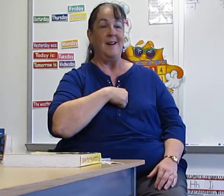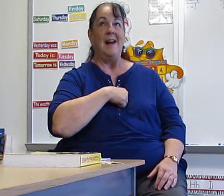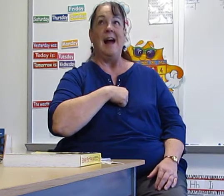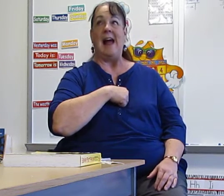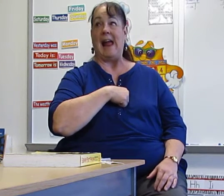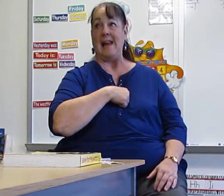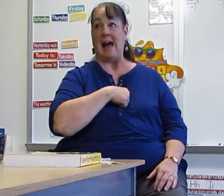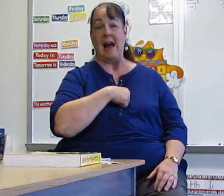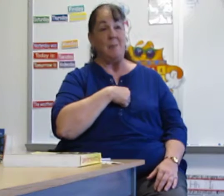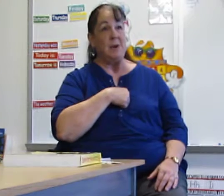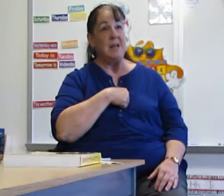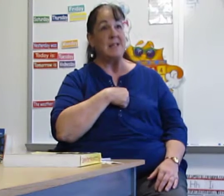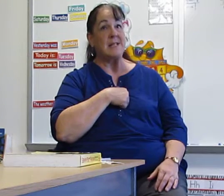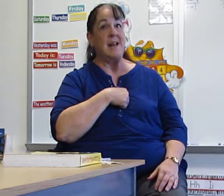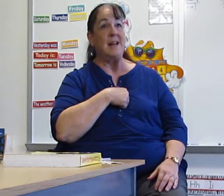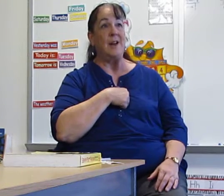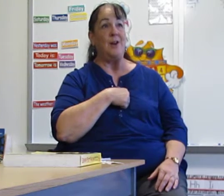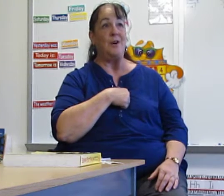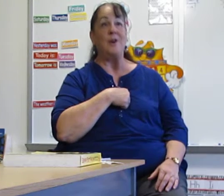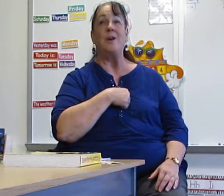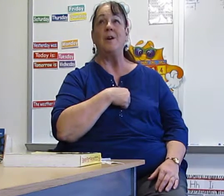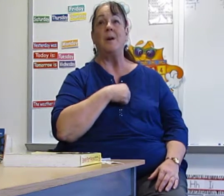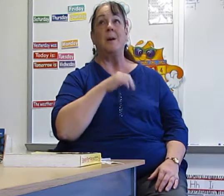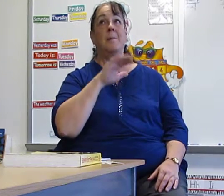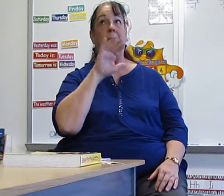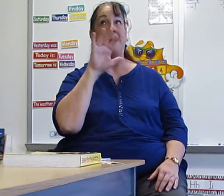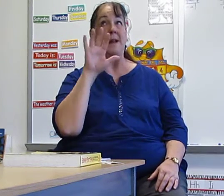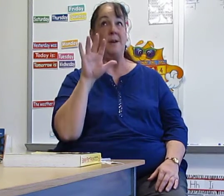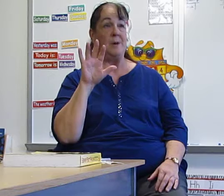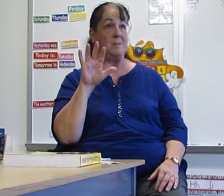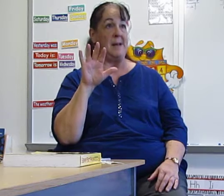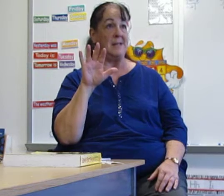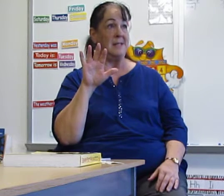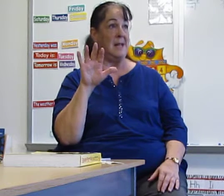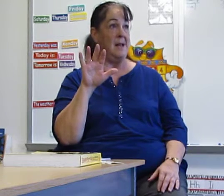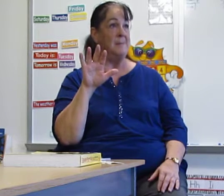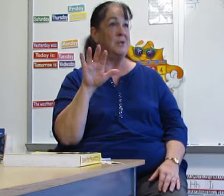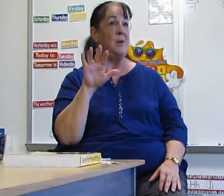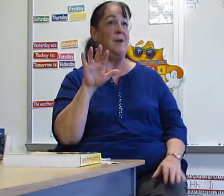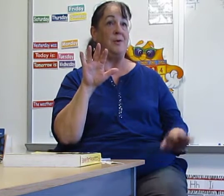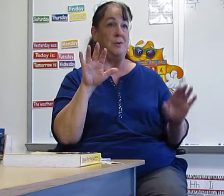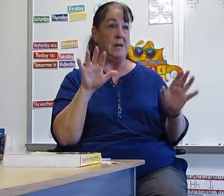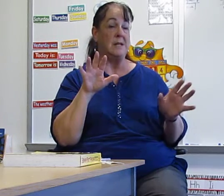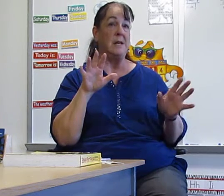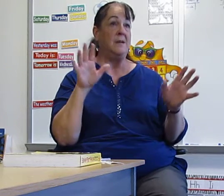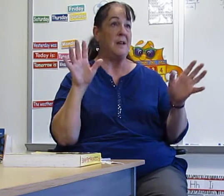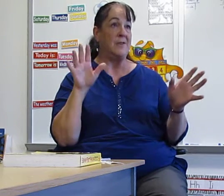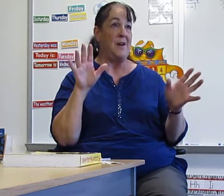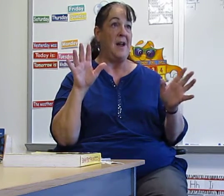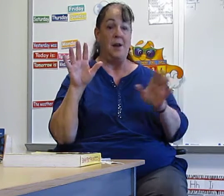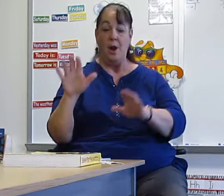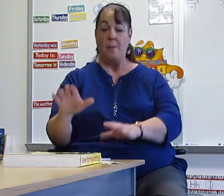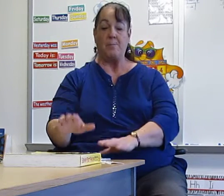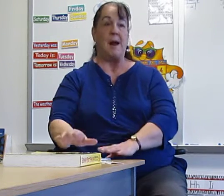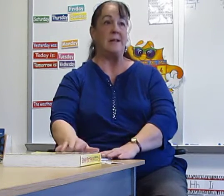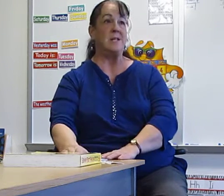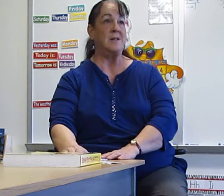And I'm willing to stay a little longer, but I know it's past the time. So if you need to leave, that's fine. Practice the